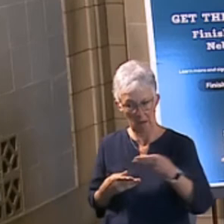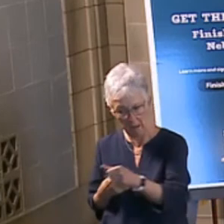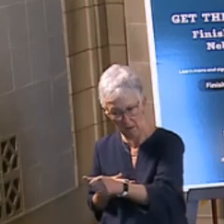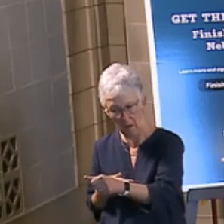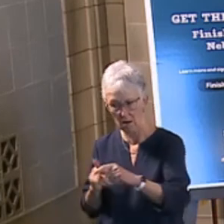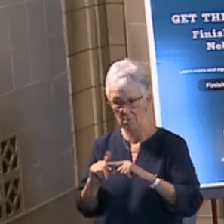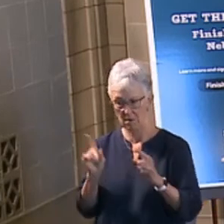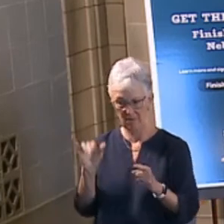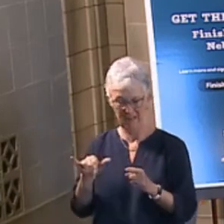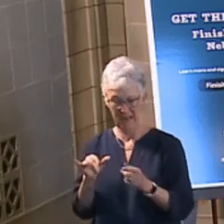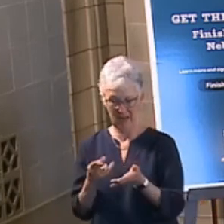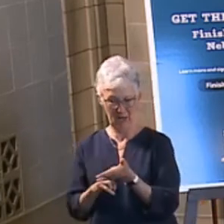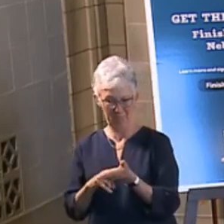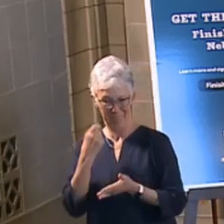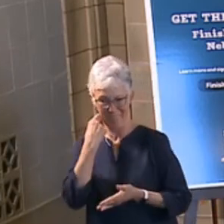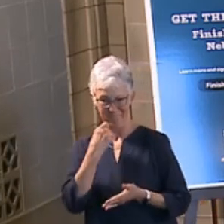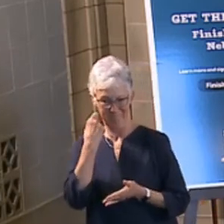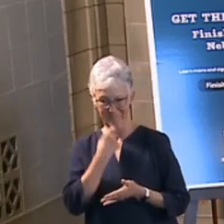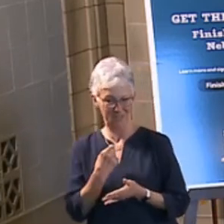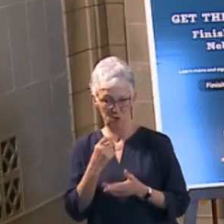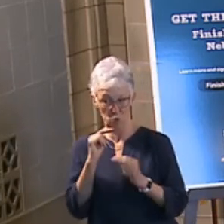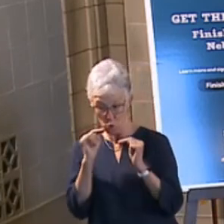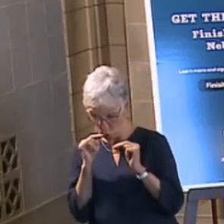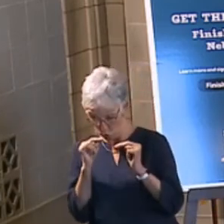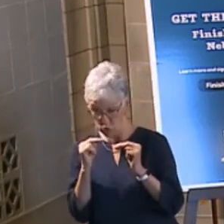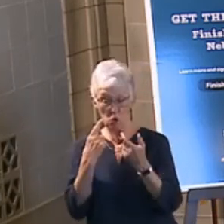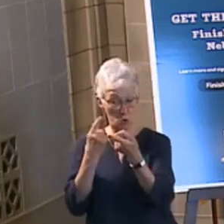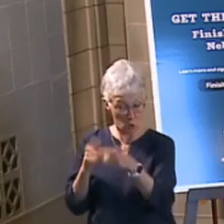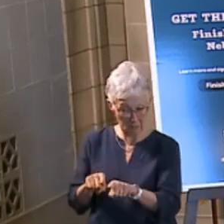was just negotiated and signed by the corrections union.